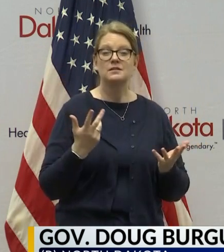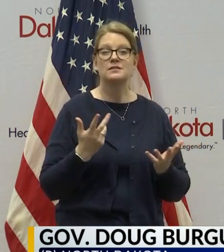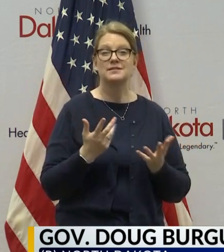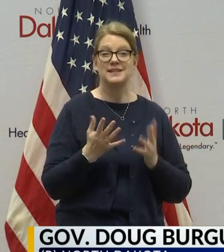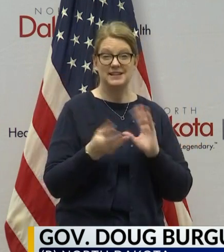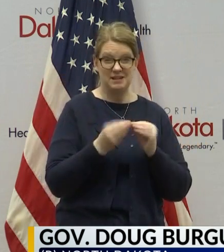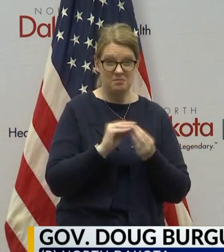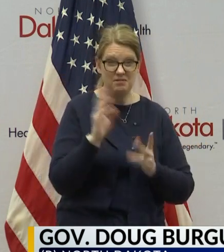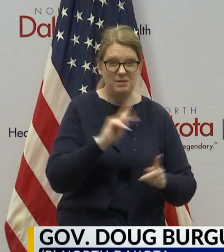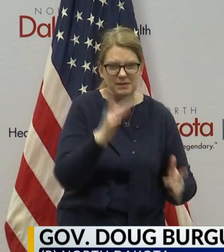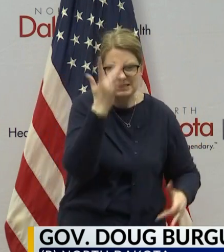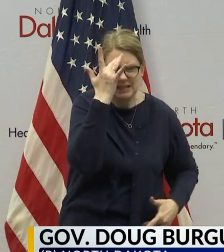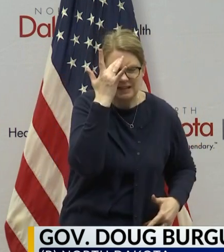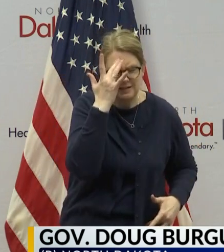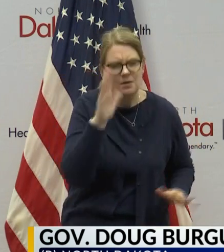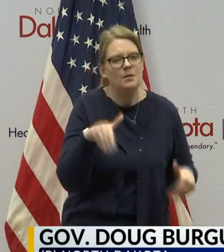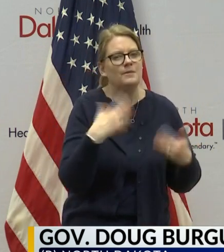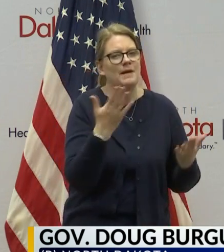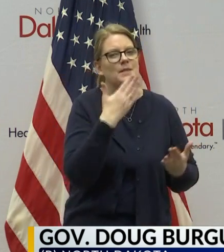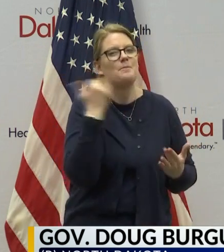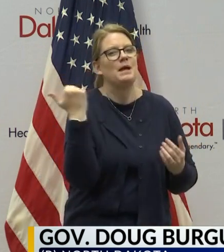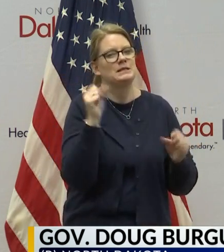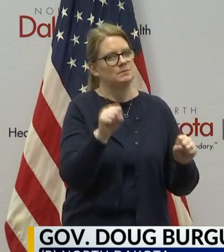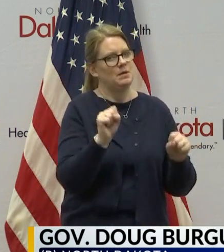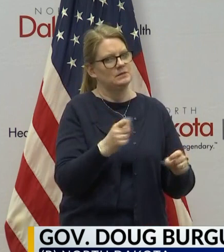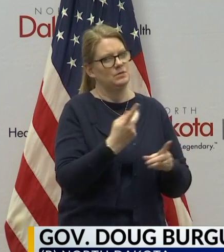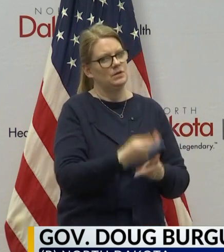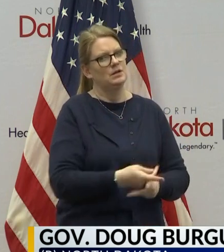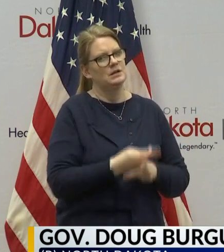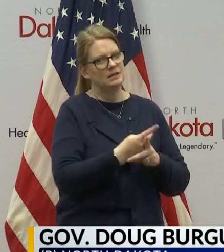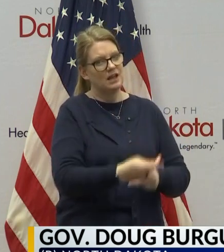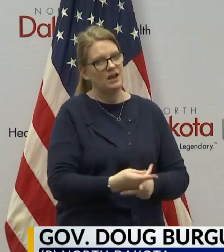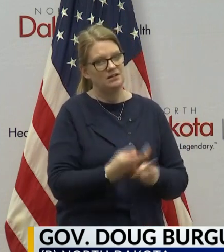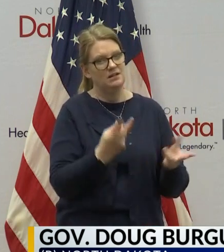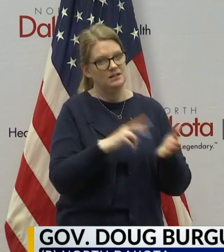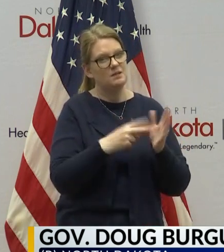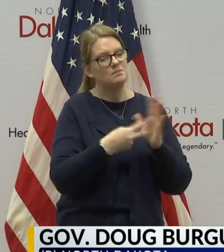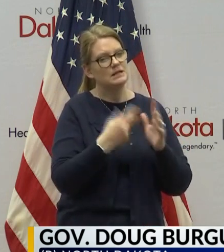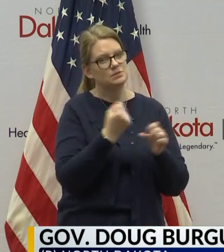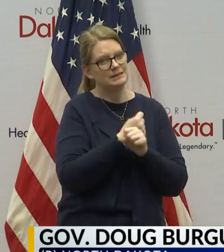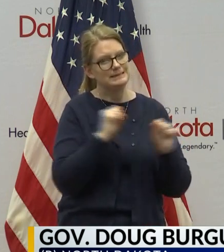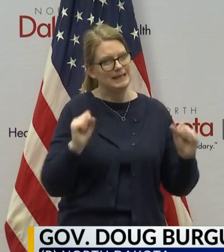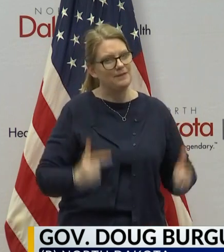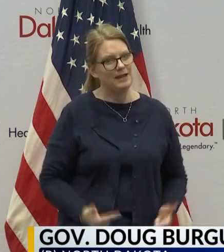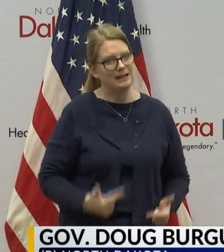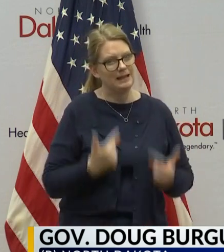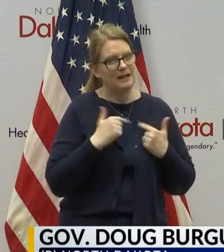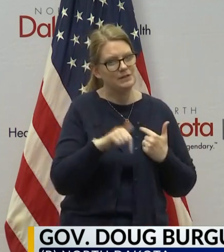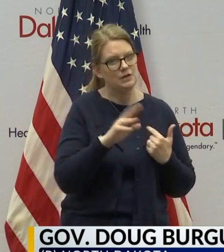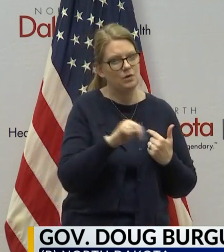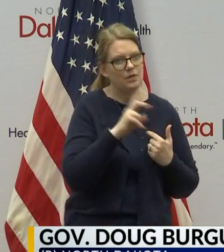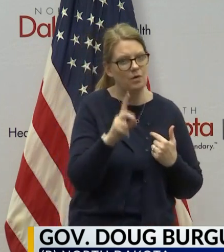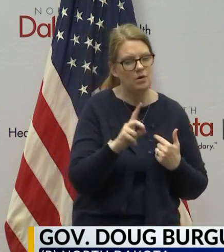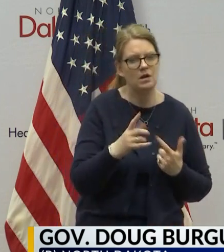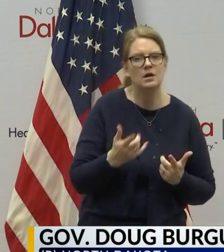people, and that's what's going to allow us to save lives in North Dakota. And when we talk about slowing the spread,